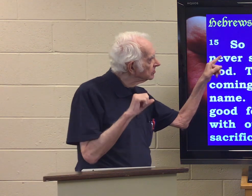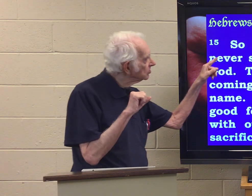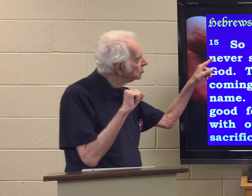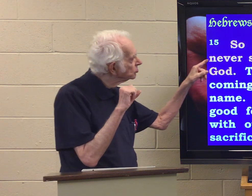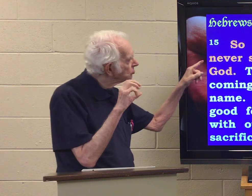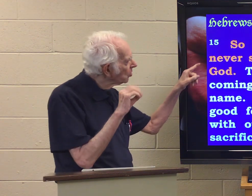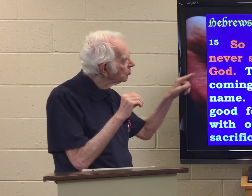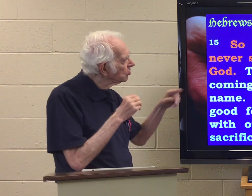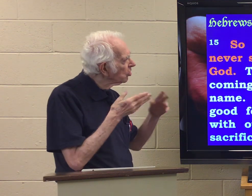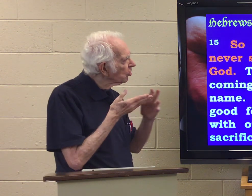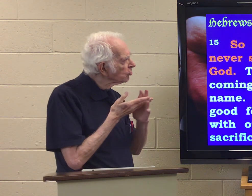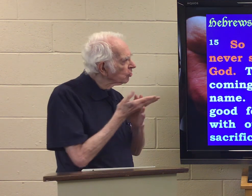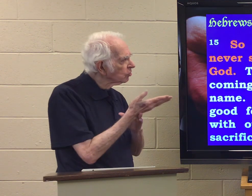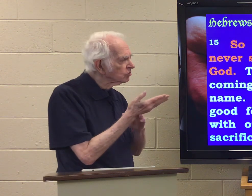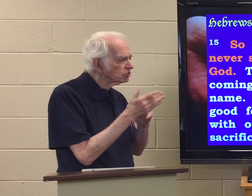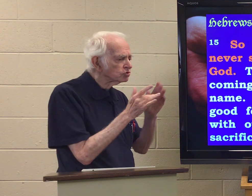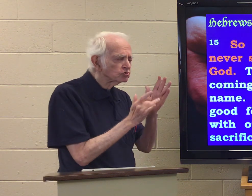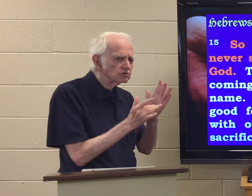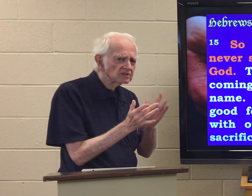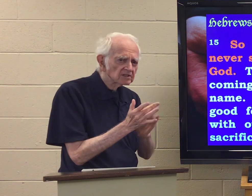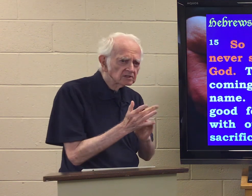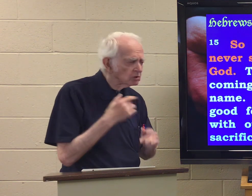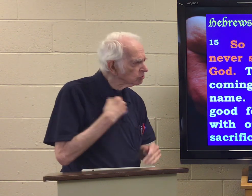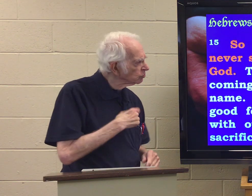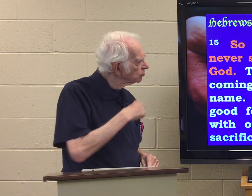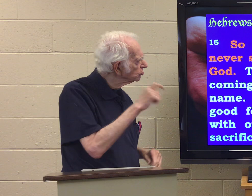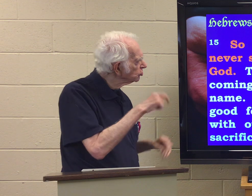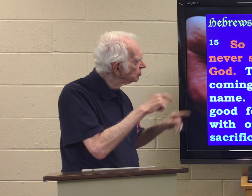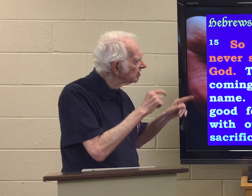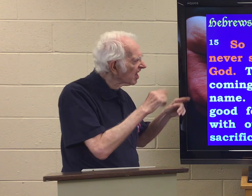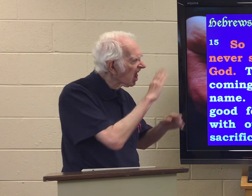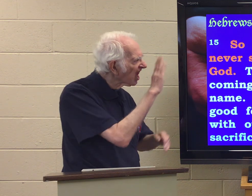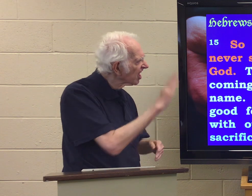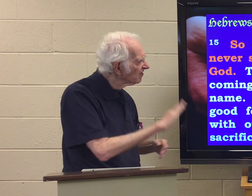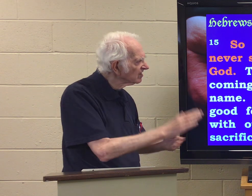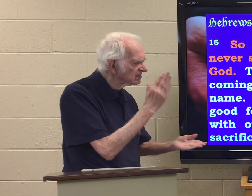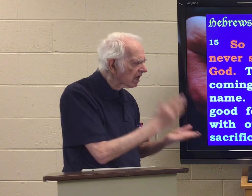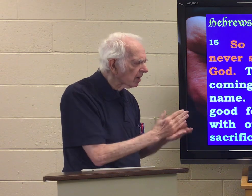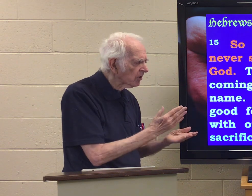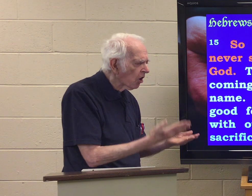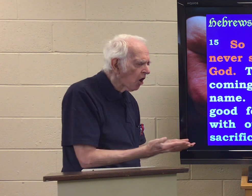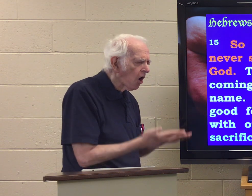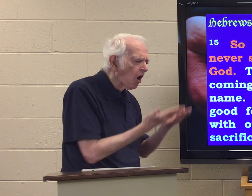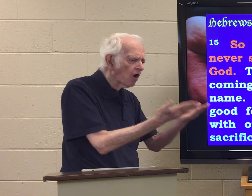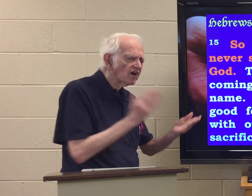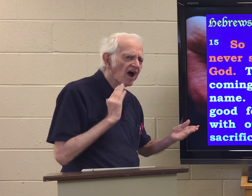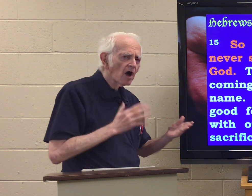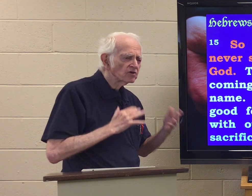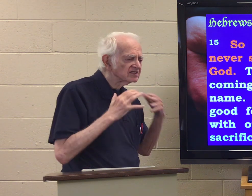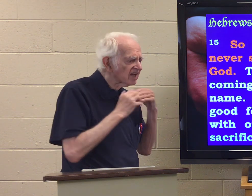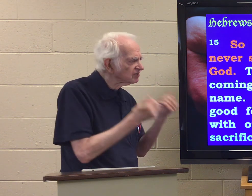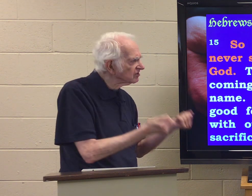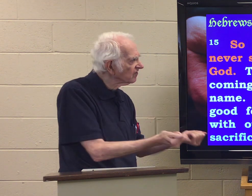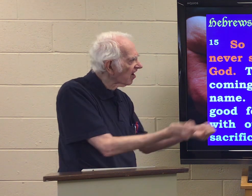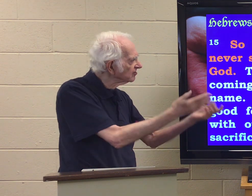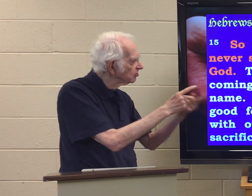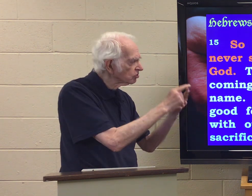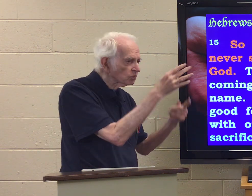So, through Jesus, we should never stop offering our sacrifice to God.